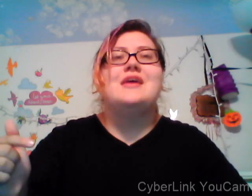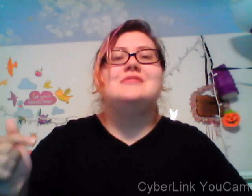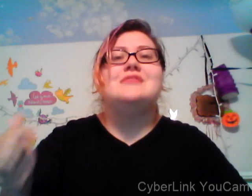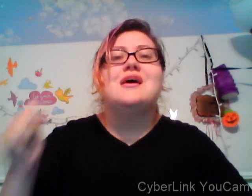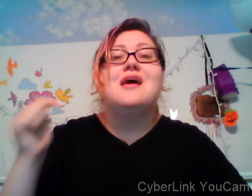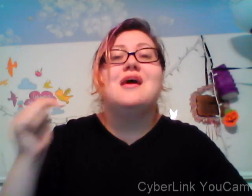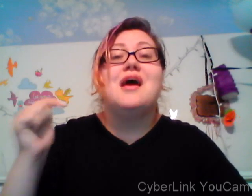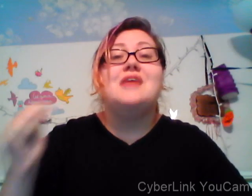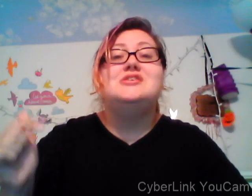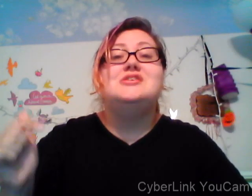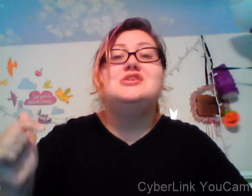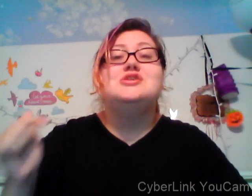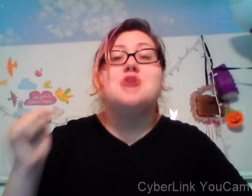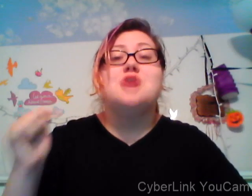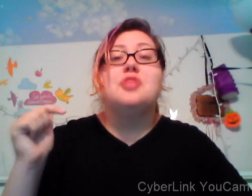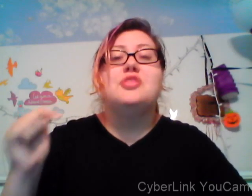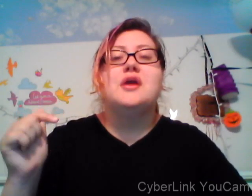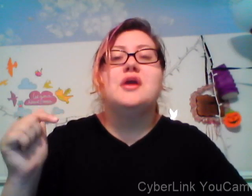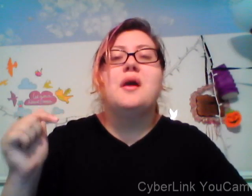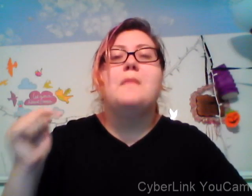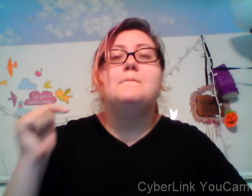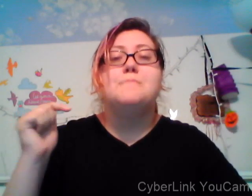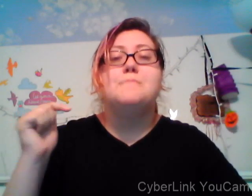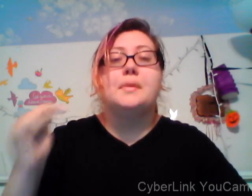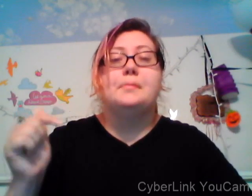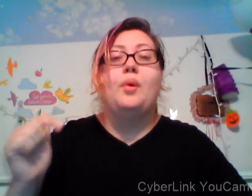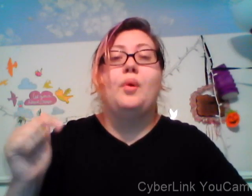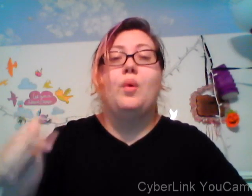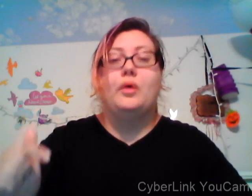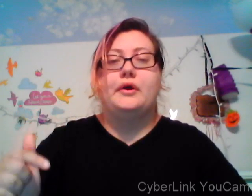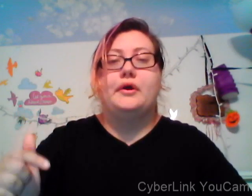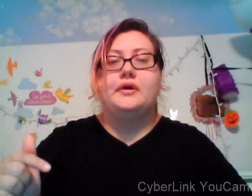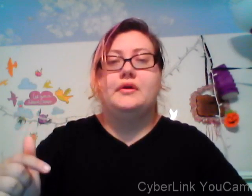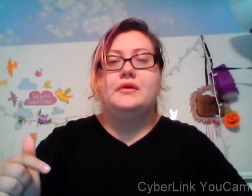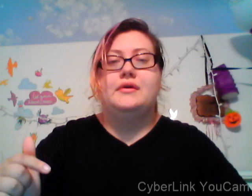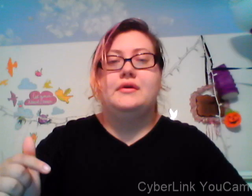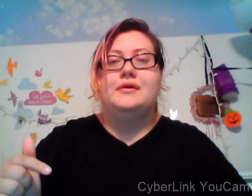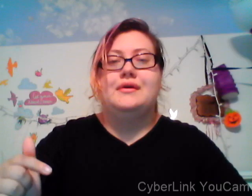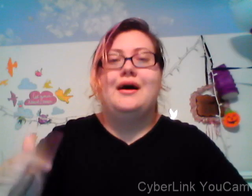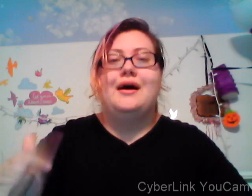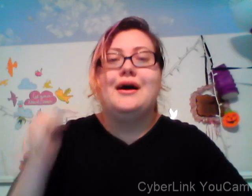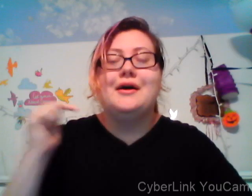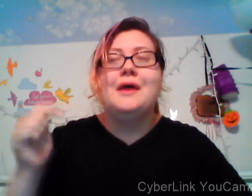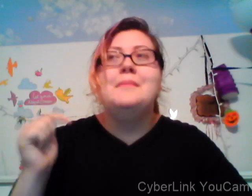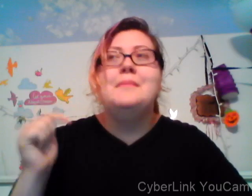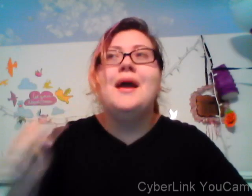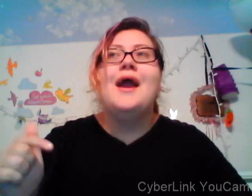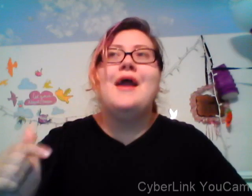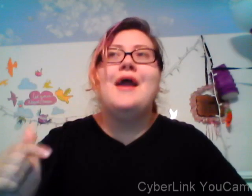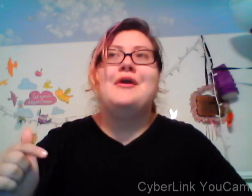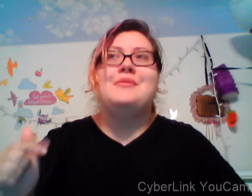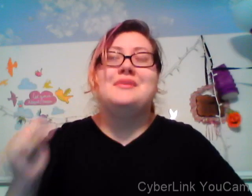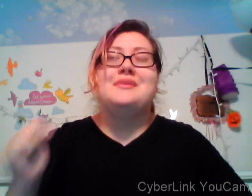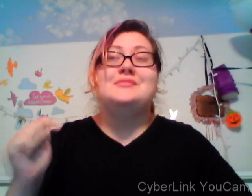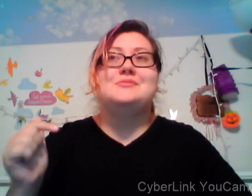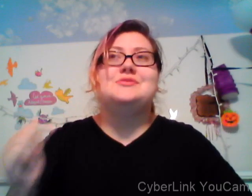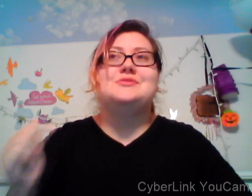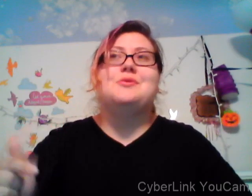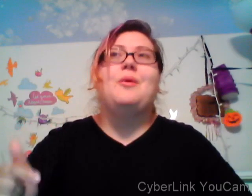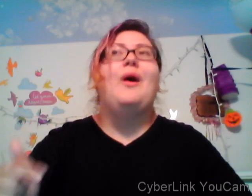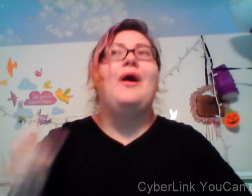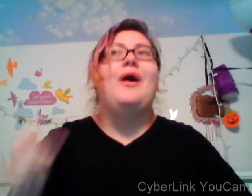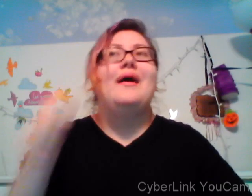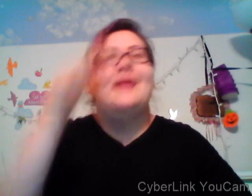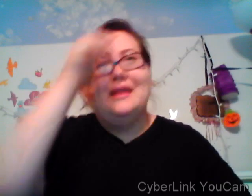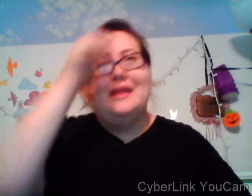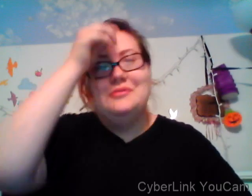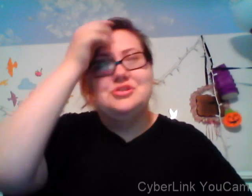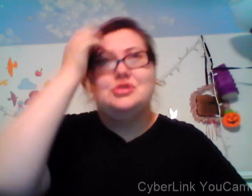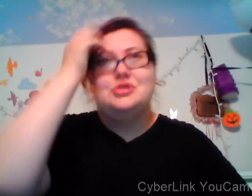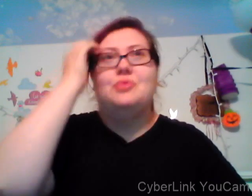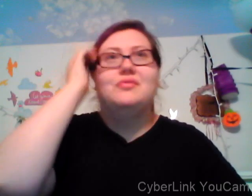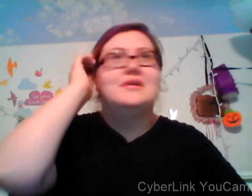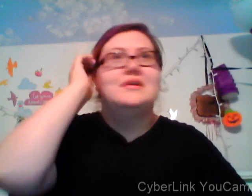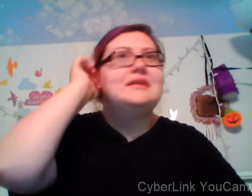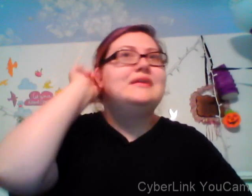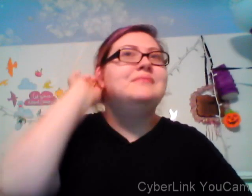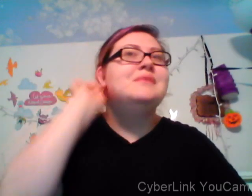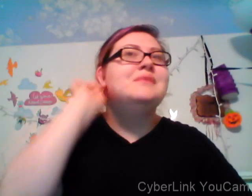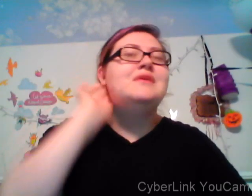it was 85 degrees I think it was 85 or higher like I know it was really really hot maybe it was